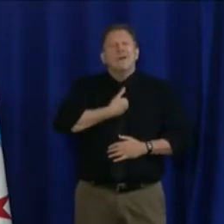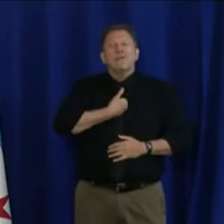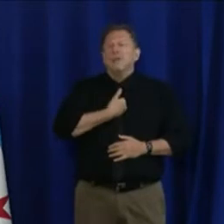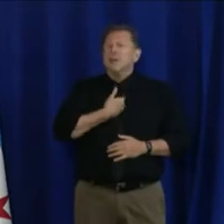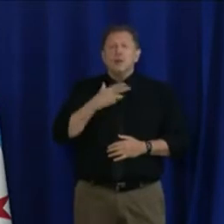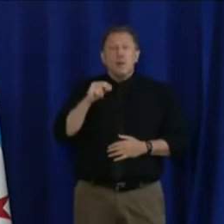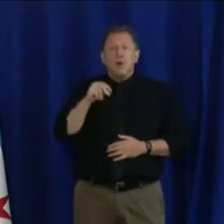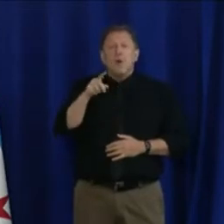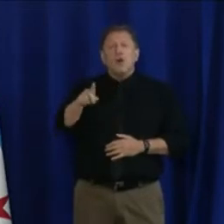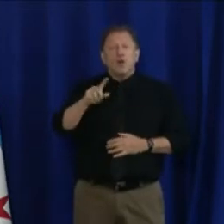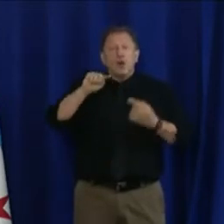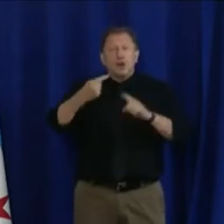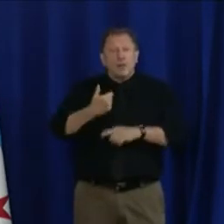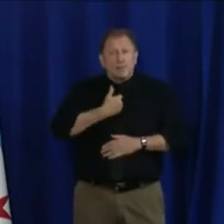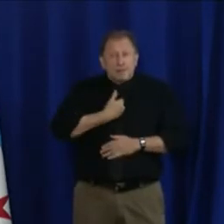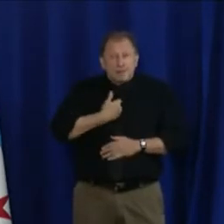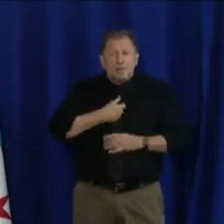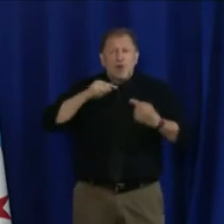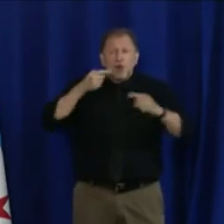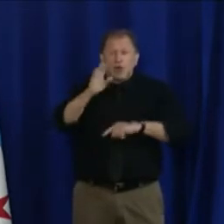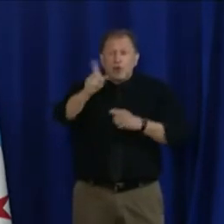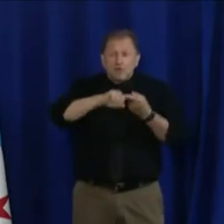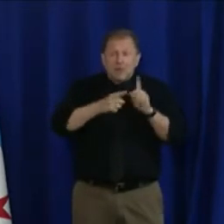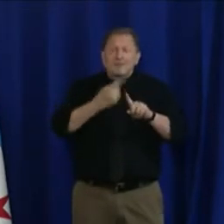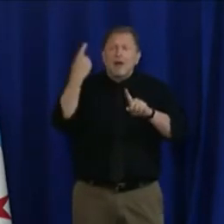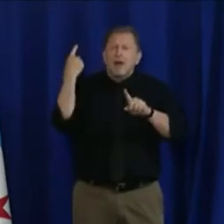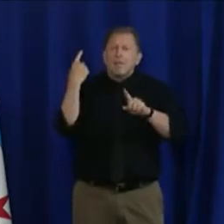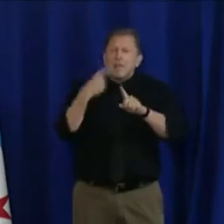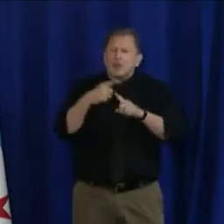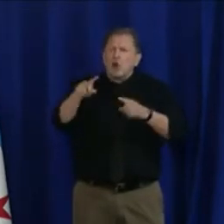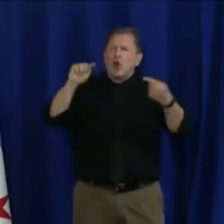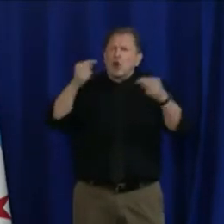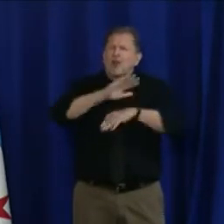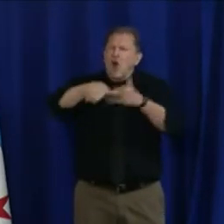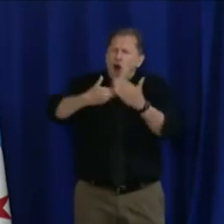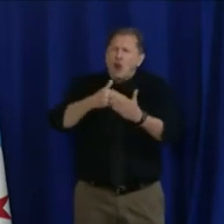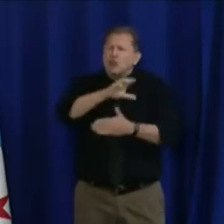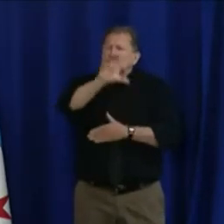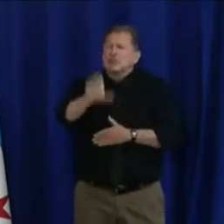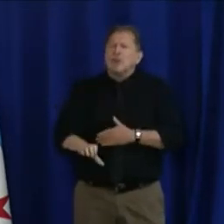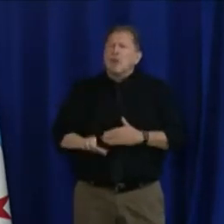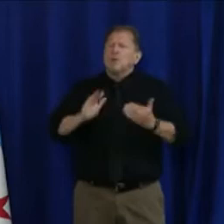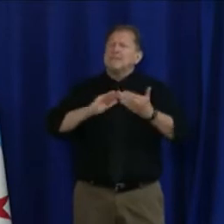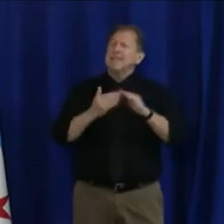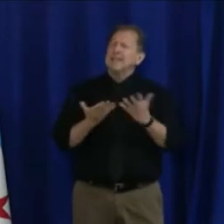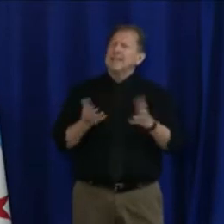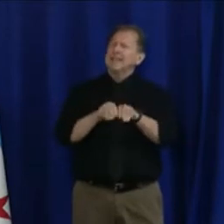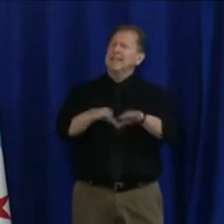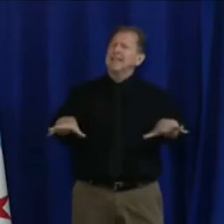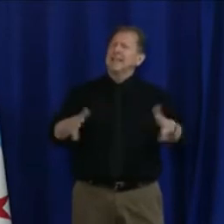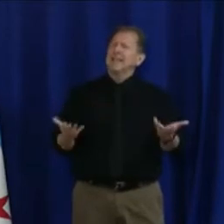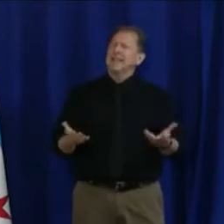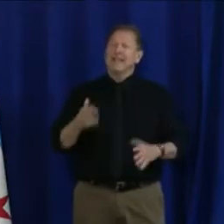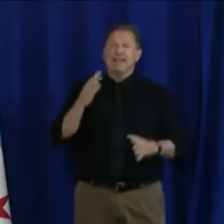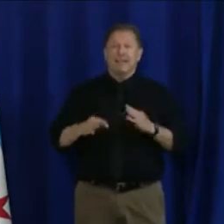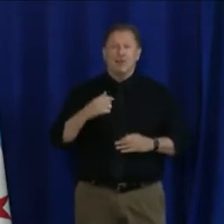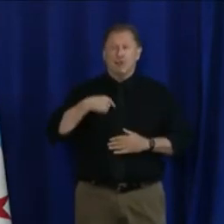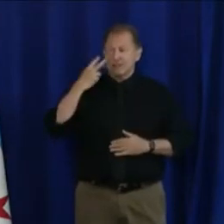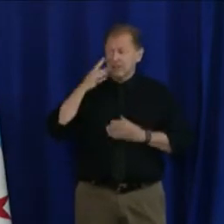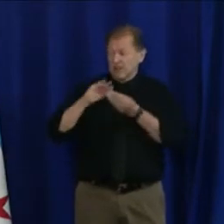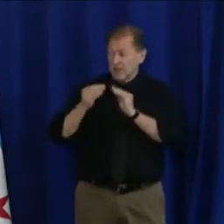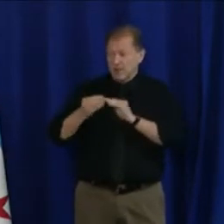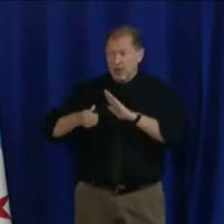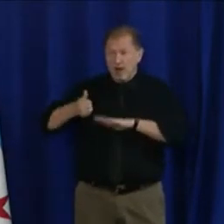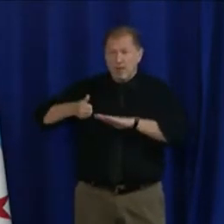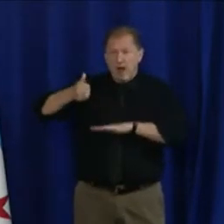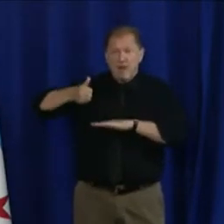hurting the whole city. If we continue to see this uptick in cases, we're going to have no choice but to go back